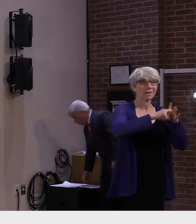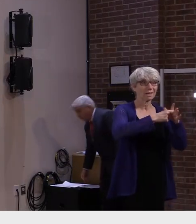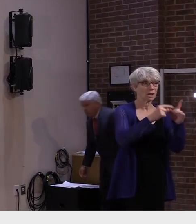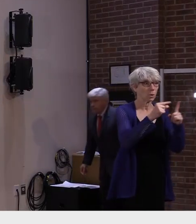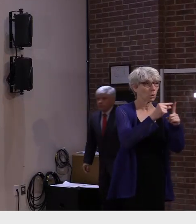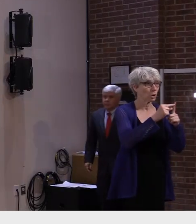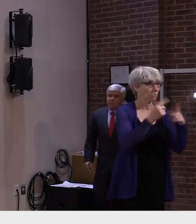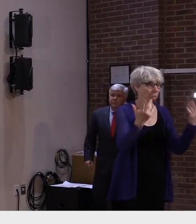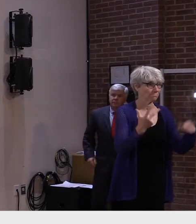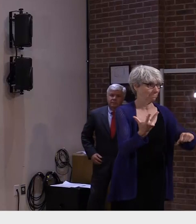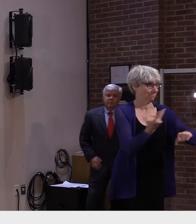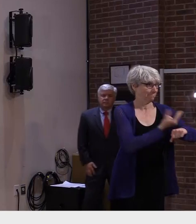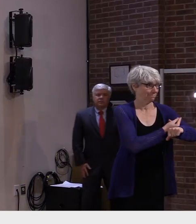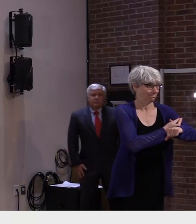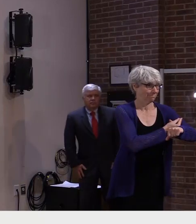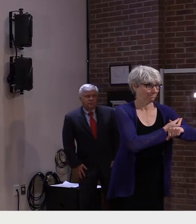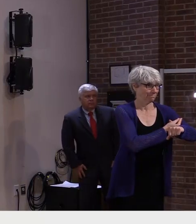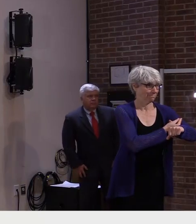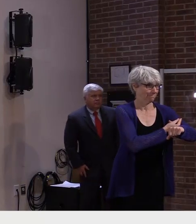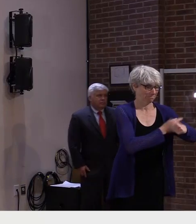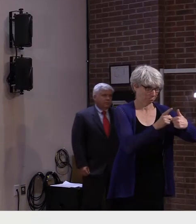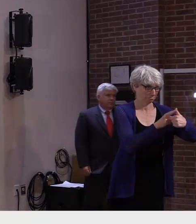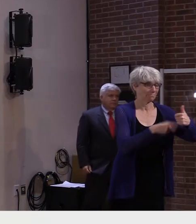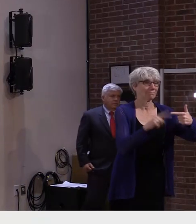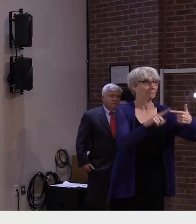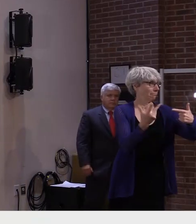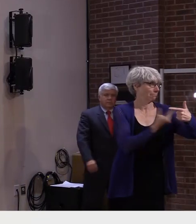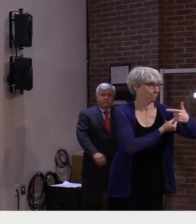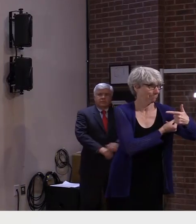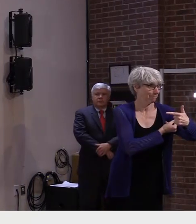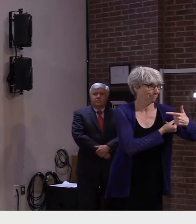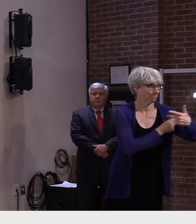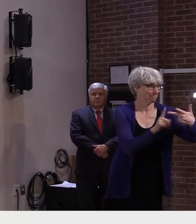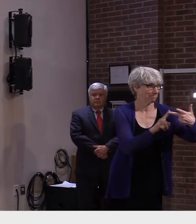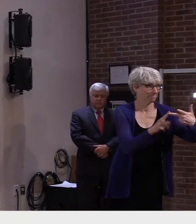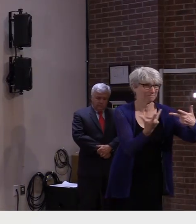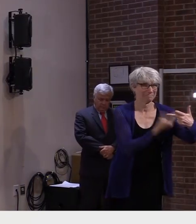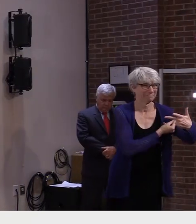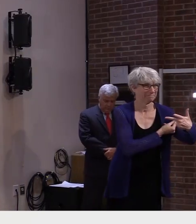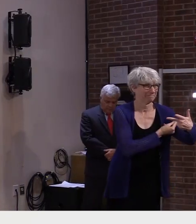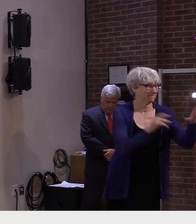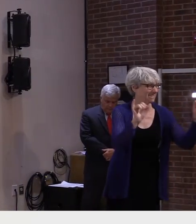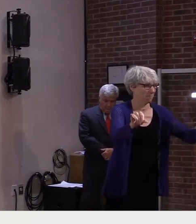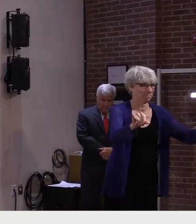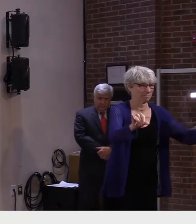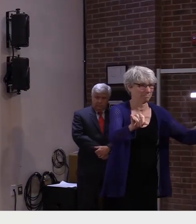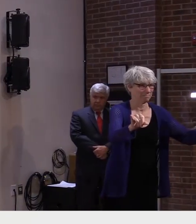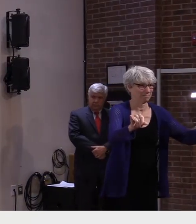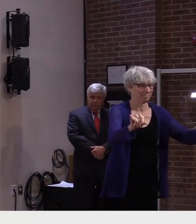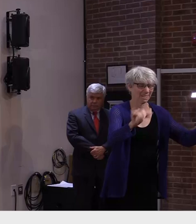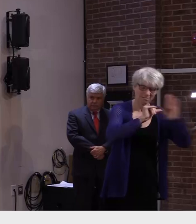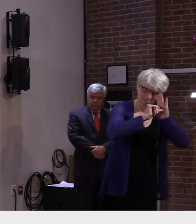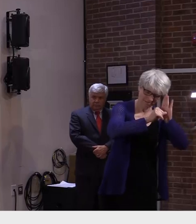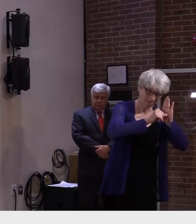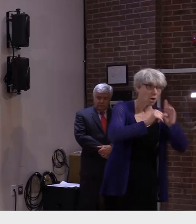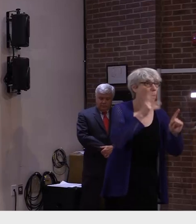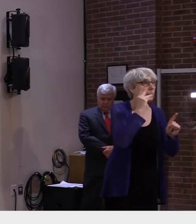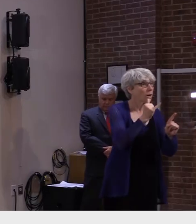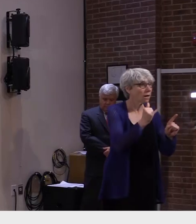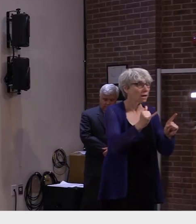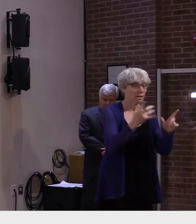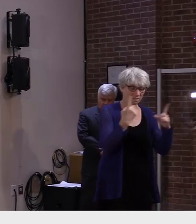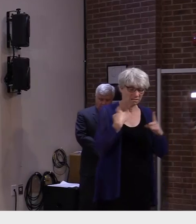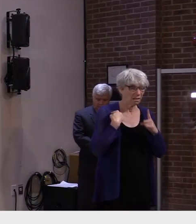vaccination vaccination i say that because at this time in our experience with covid